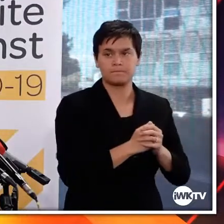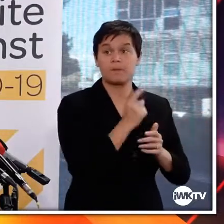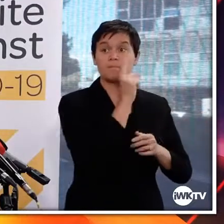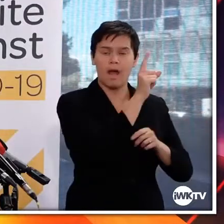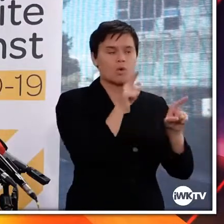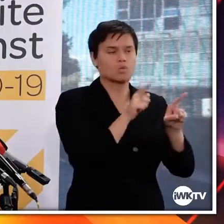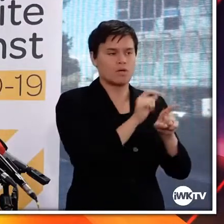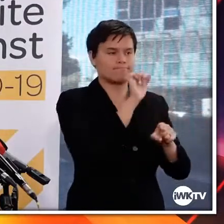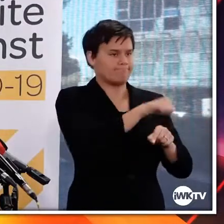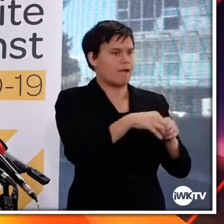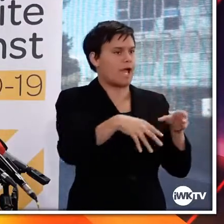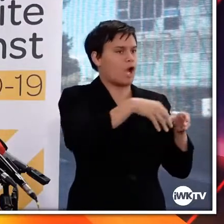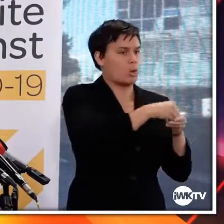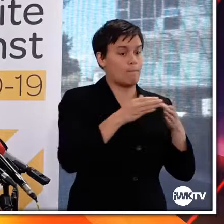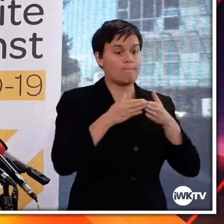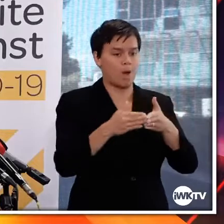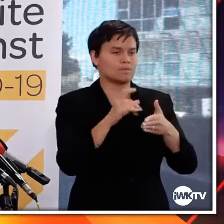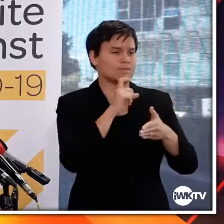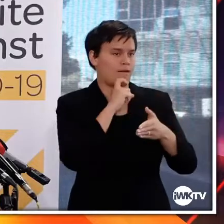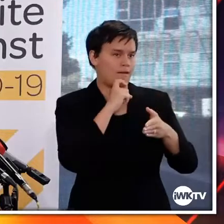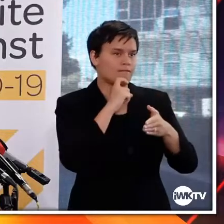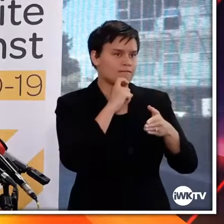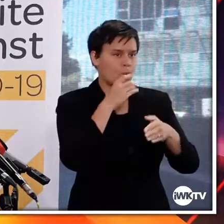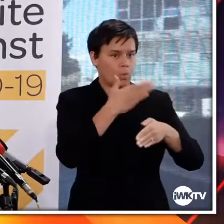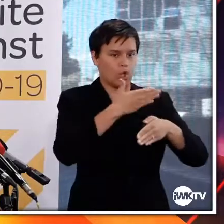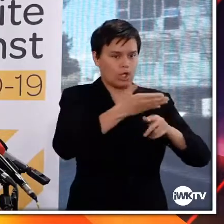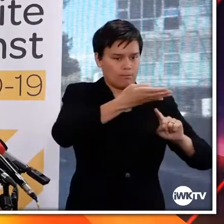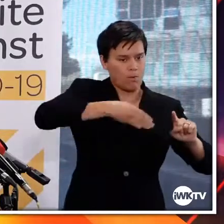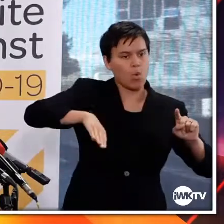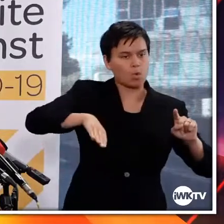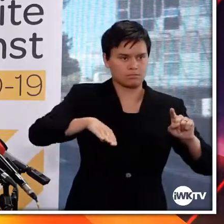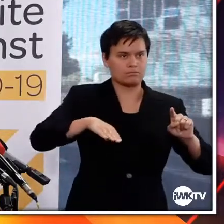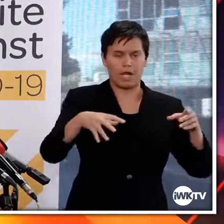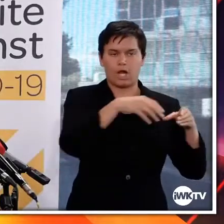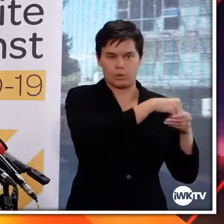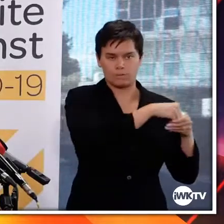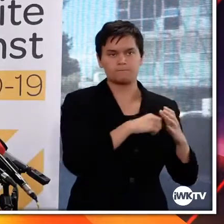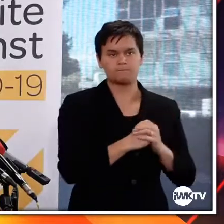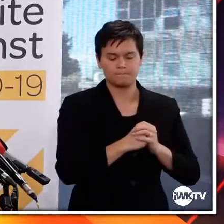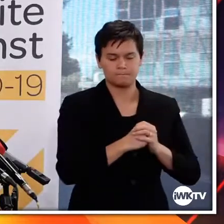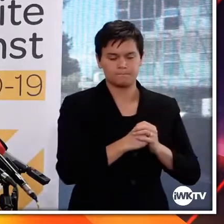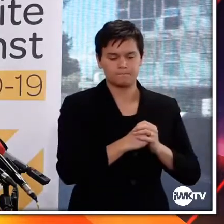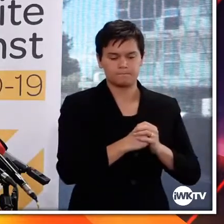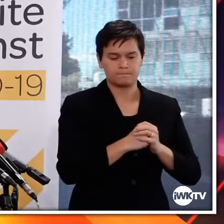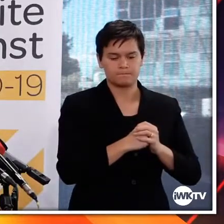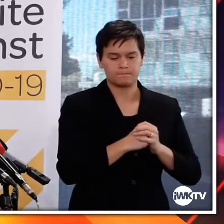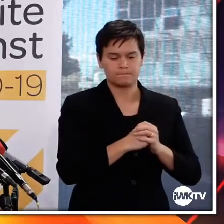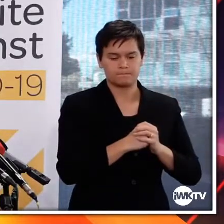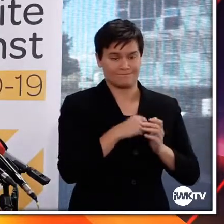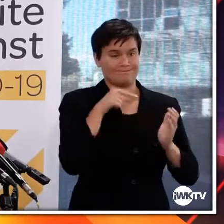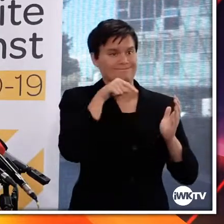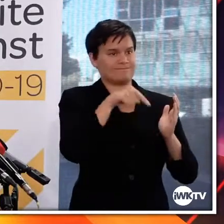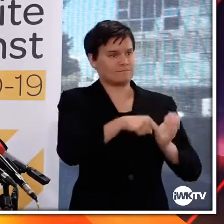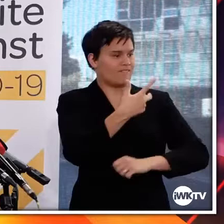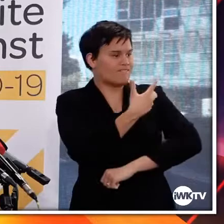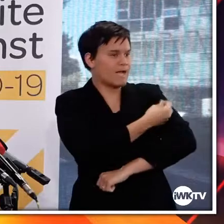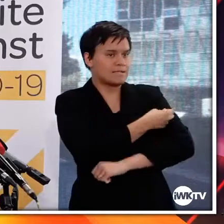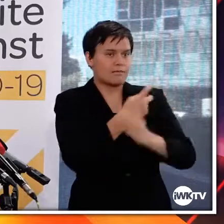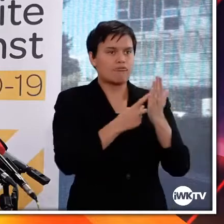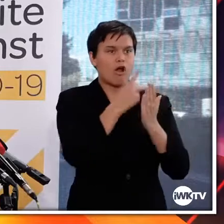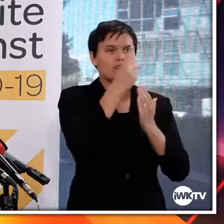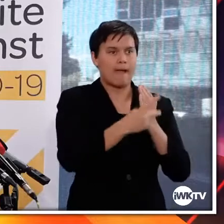our ports. Again, we'll show more details on how the program will roll out, and as the